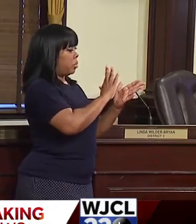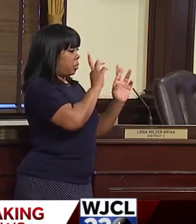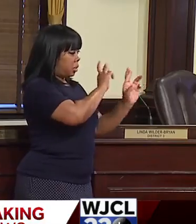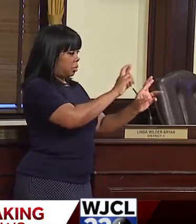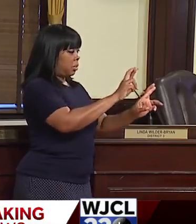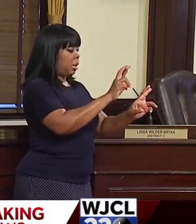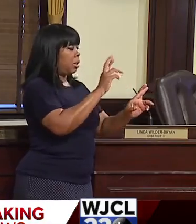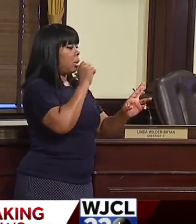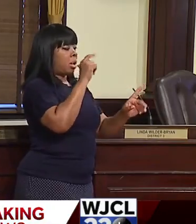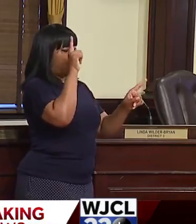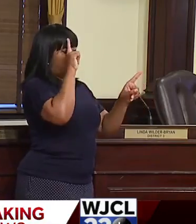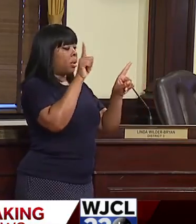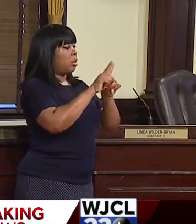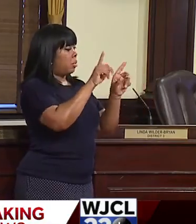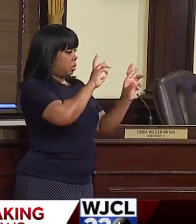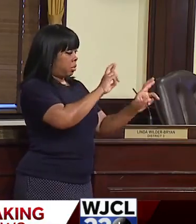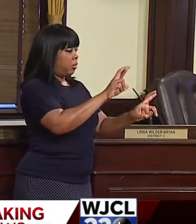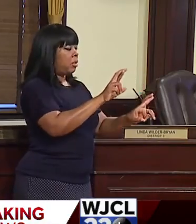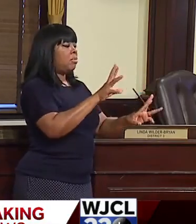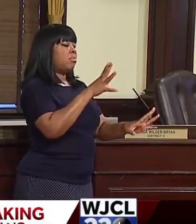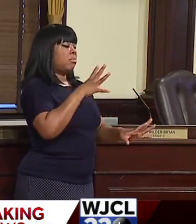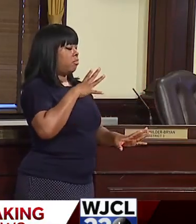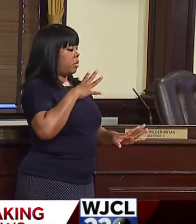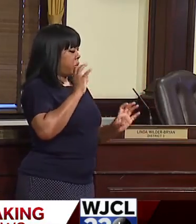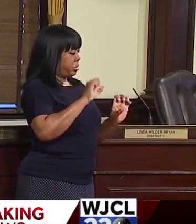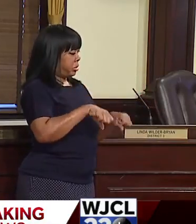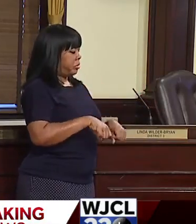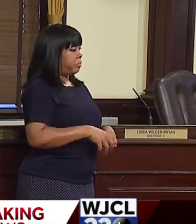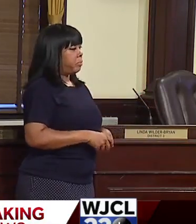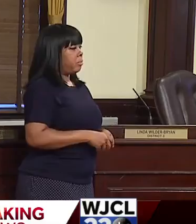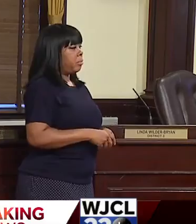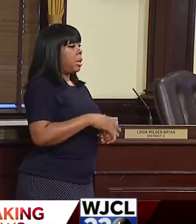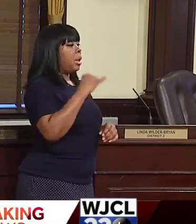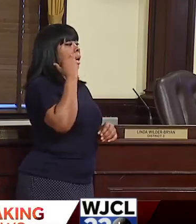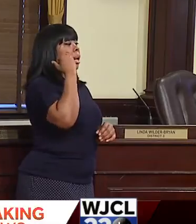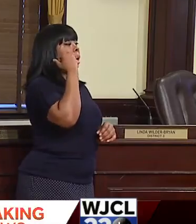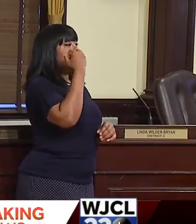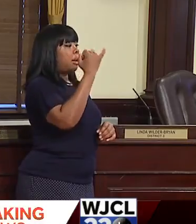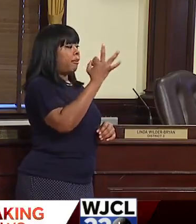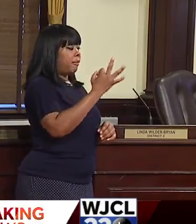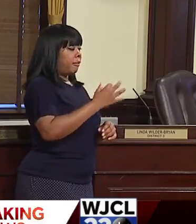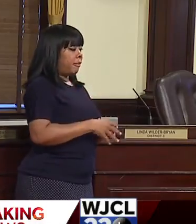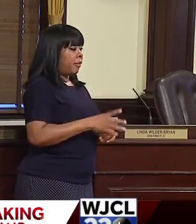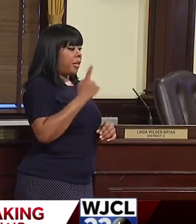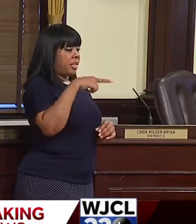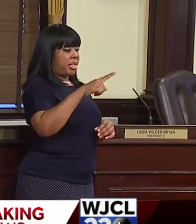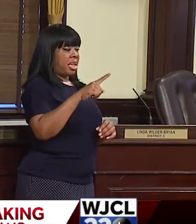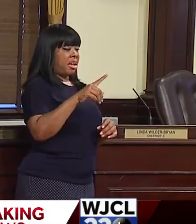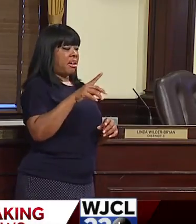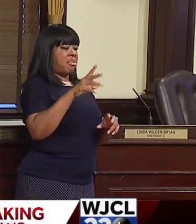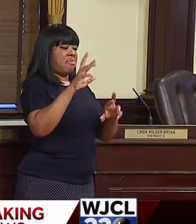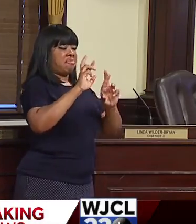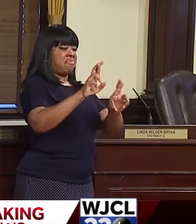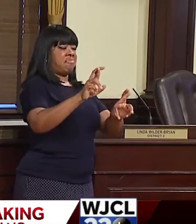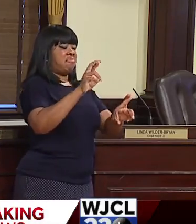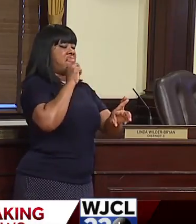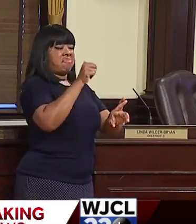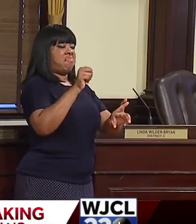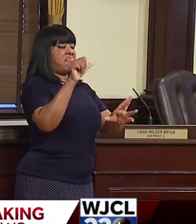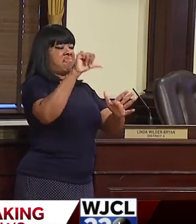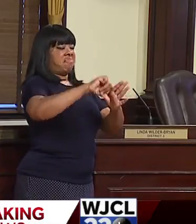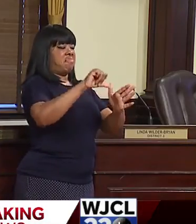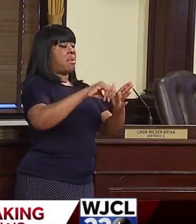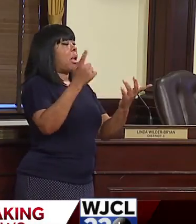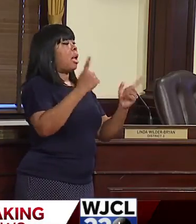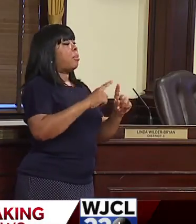civilly disagree, um, they can do that on my page. If they if they go there, try to go left, they'll